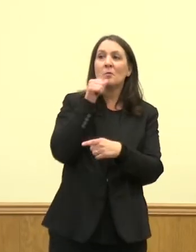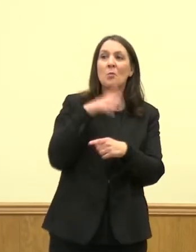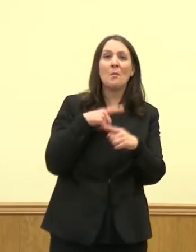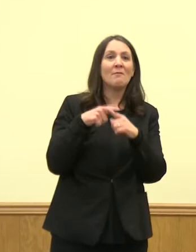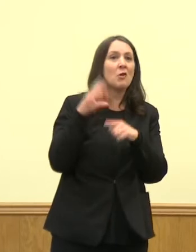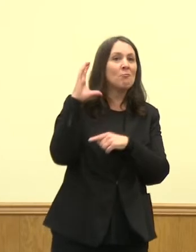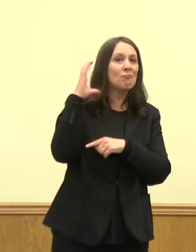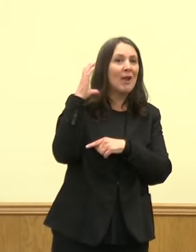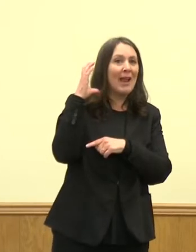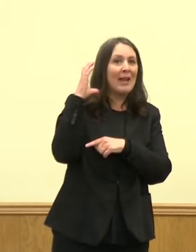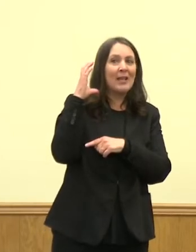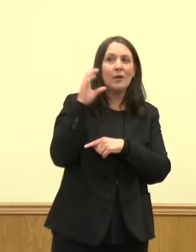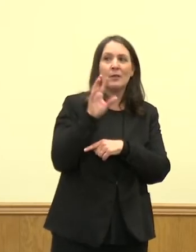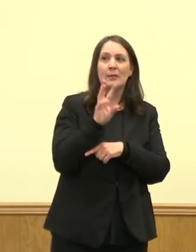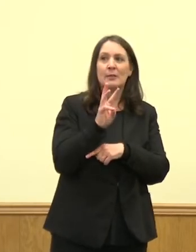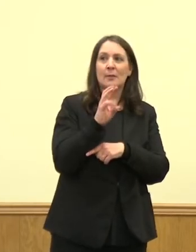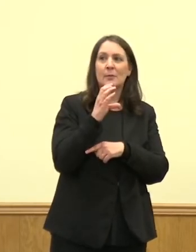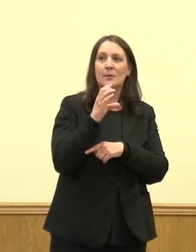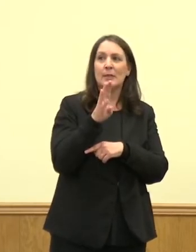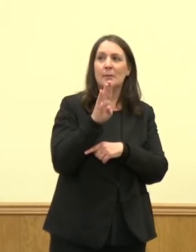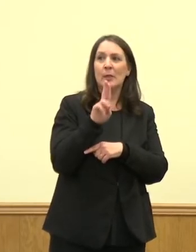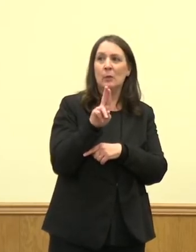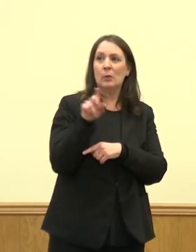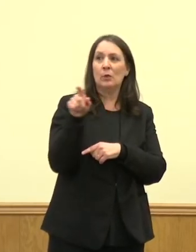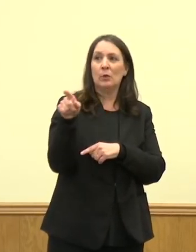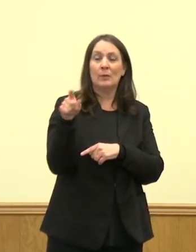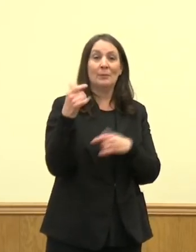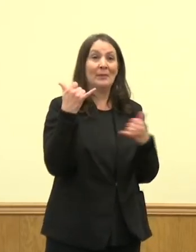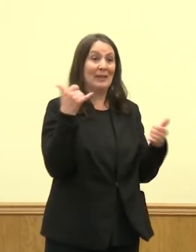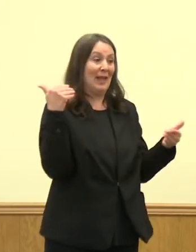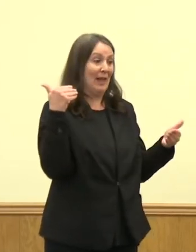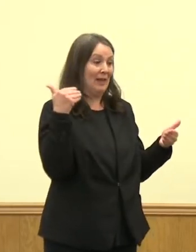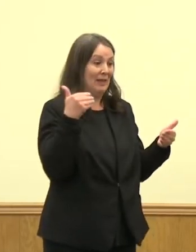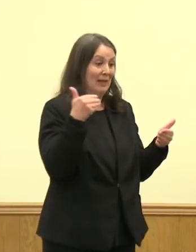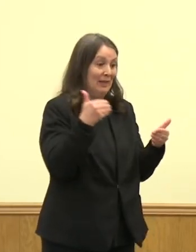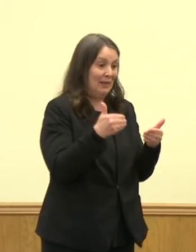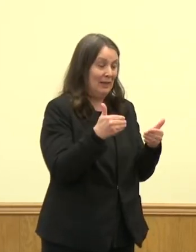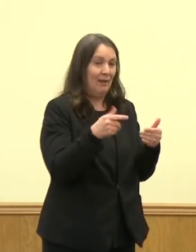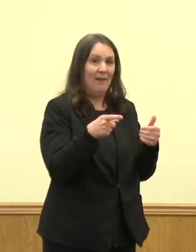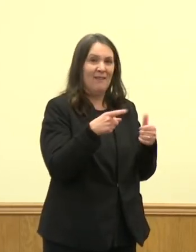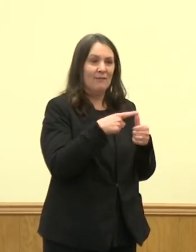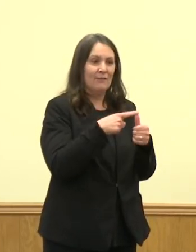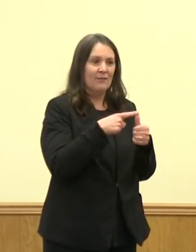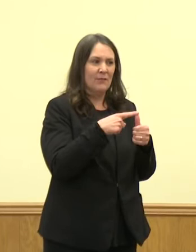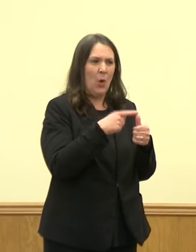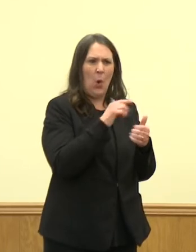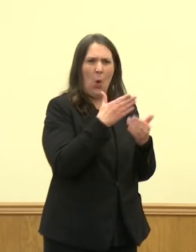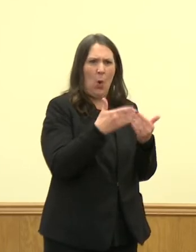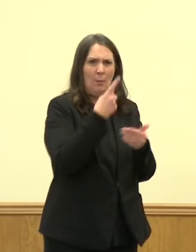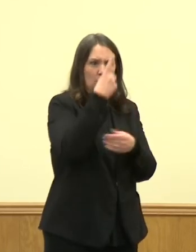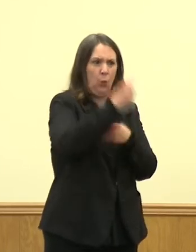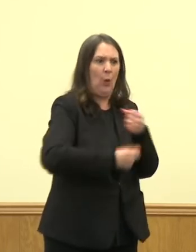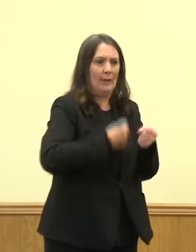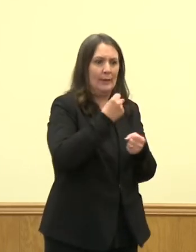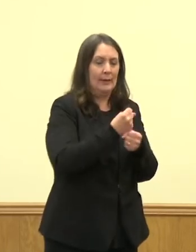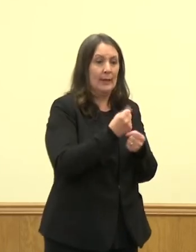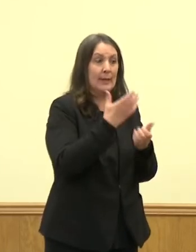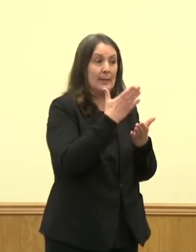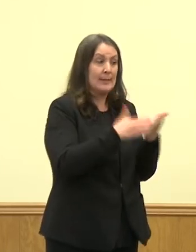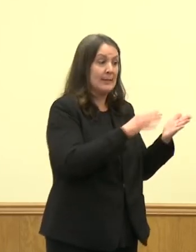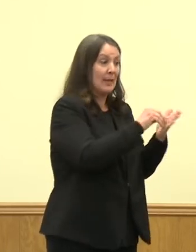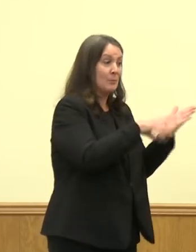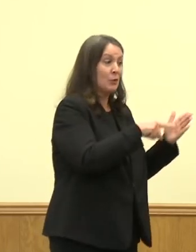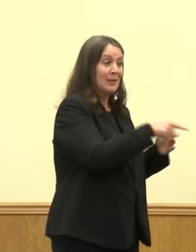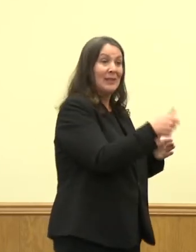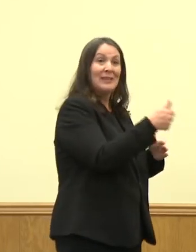We, I think since we're, you know, coming up on the anniversary of the first lockdown, there are students who were sophomores